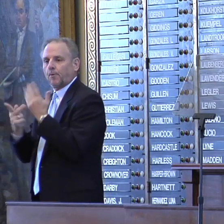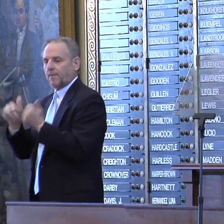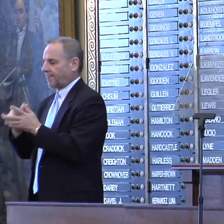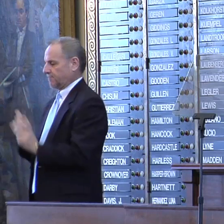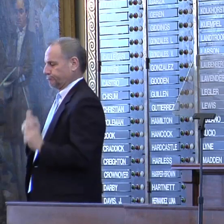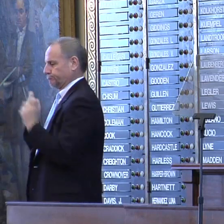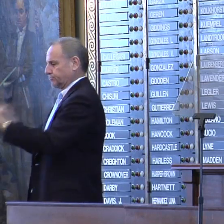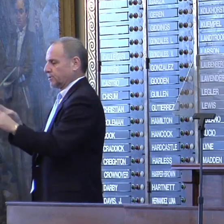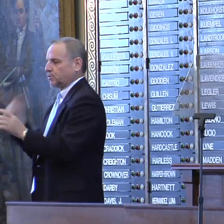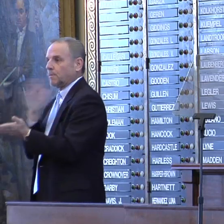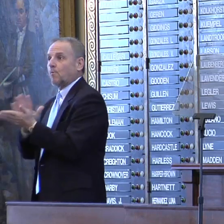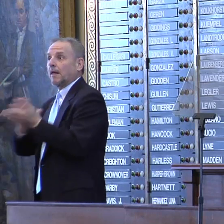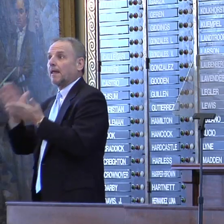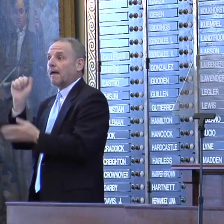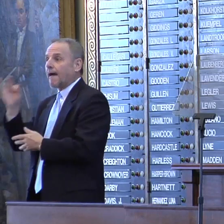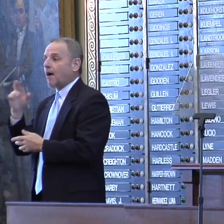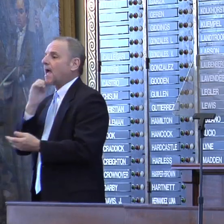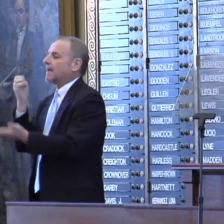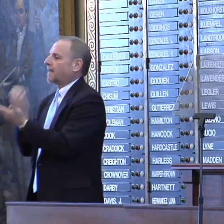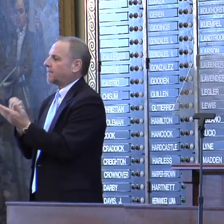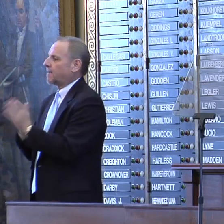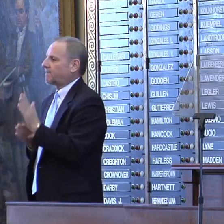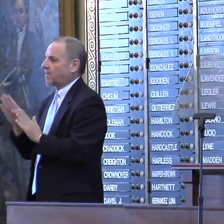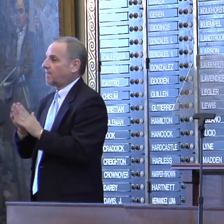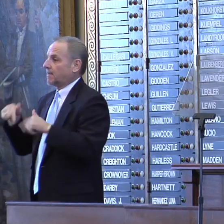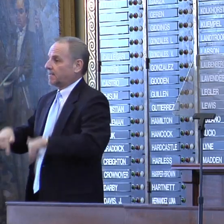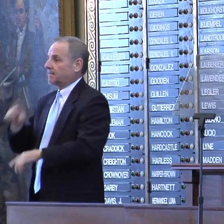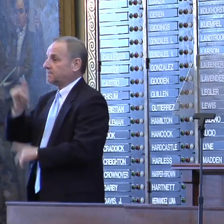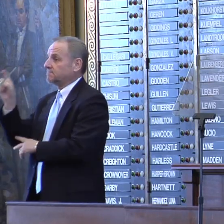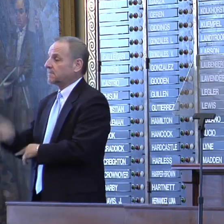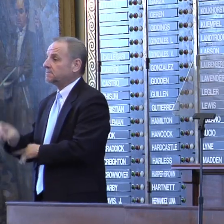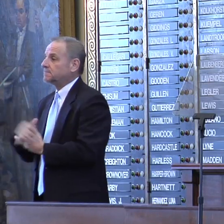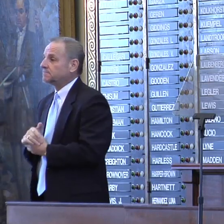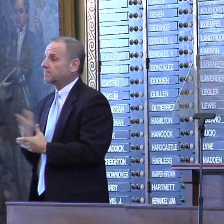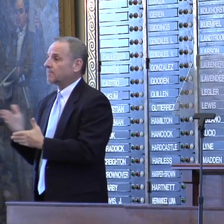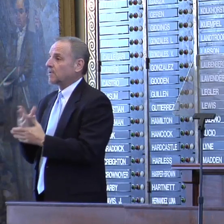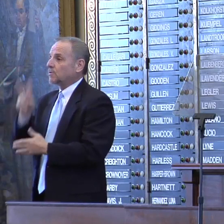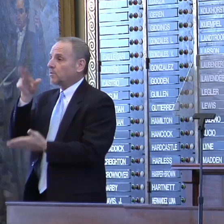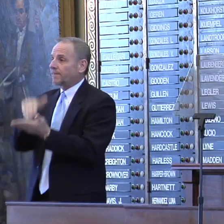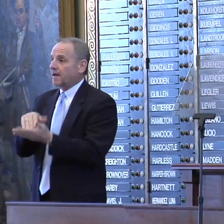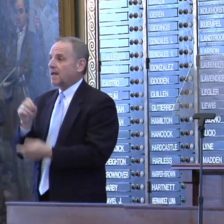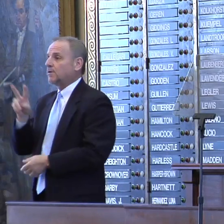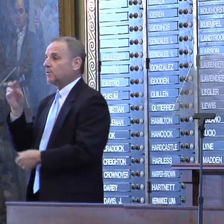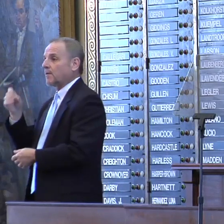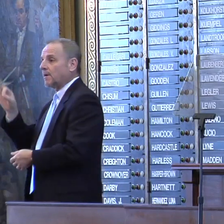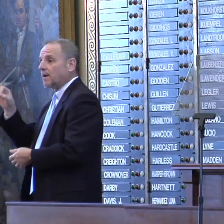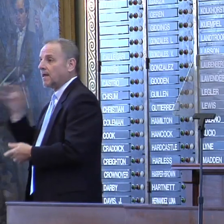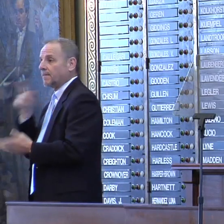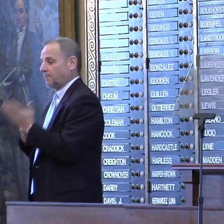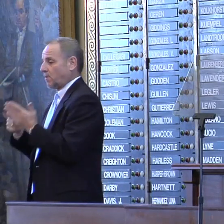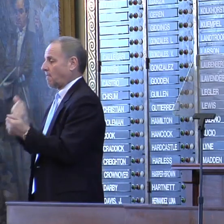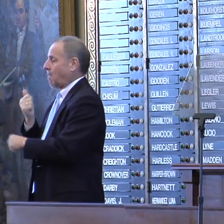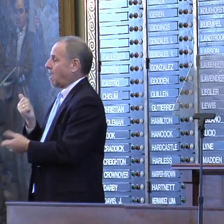has contributed to cleaner air and economic development in the state of Texas. Between 2000 and 2009, this program